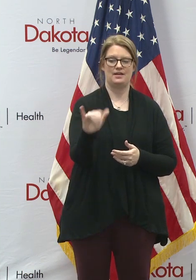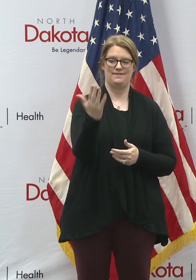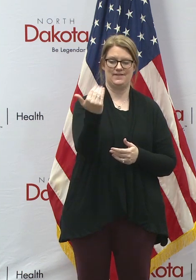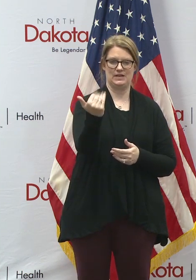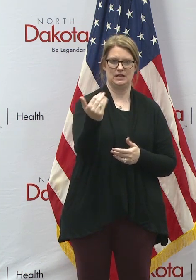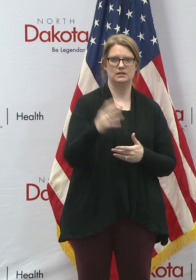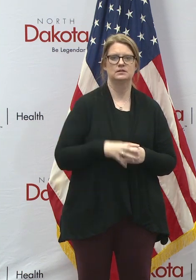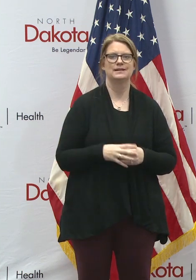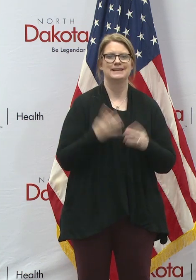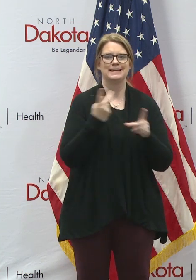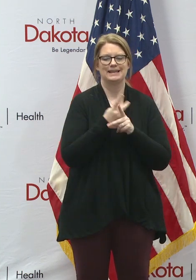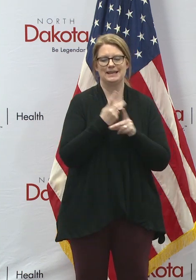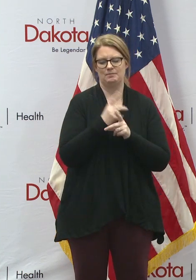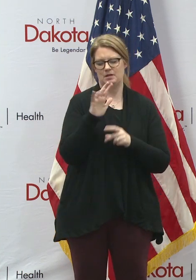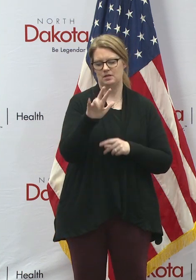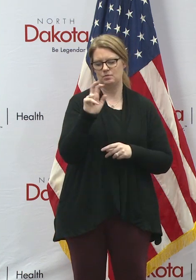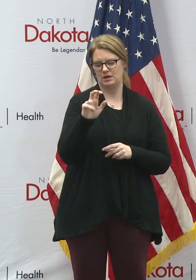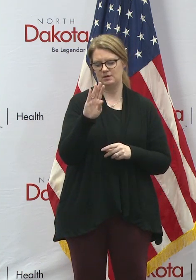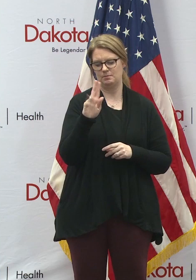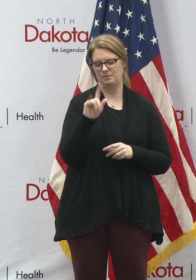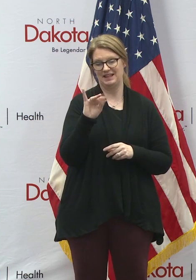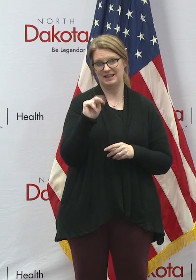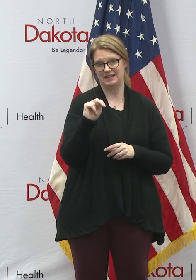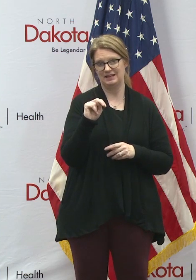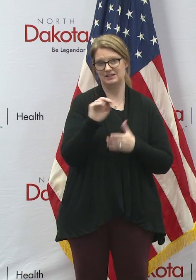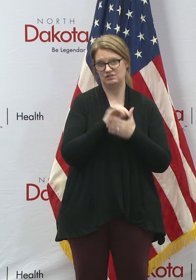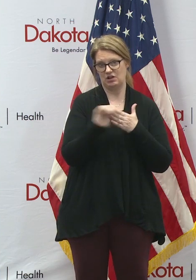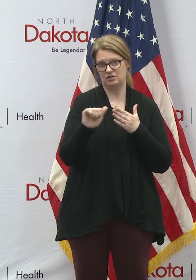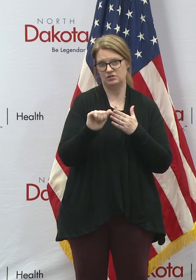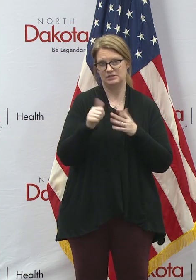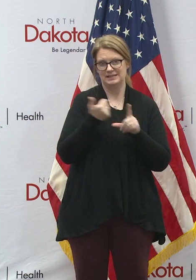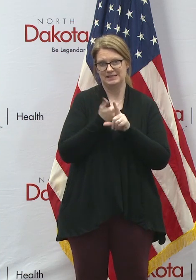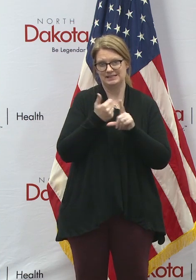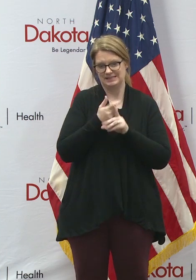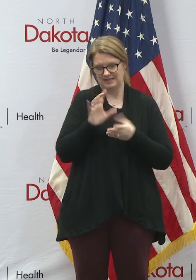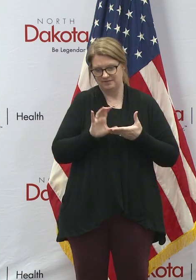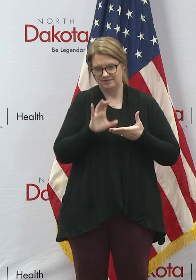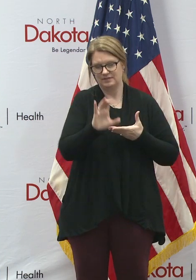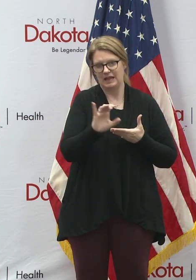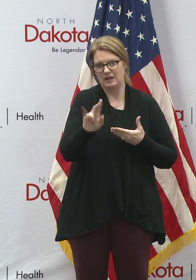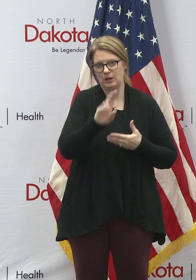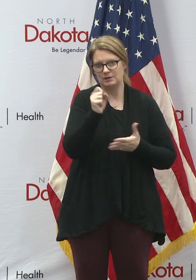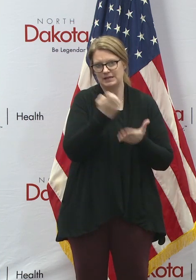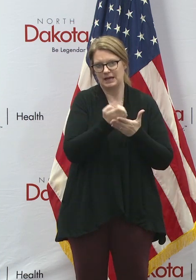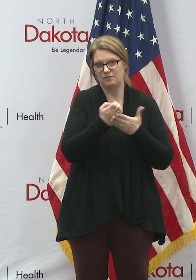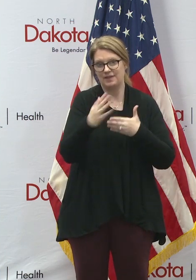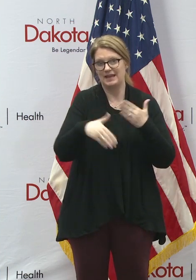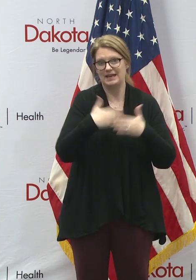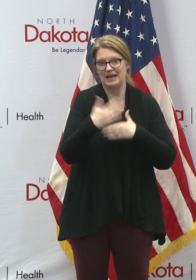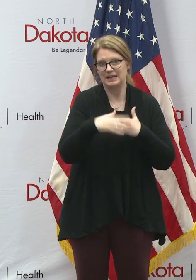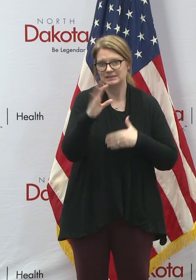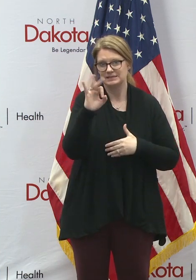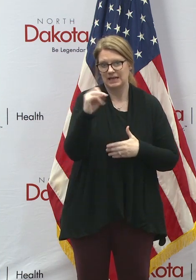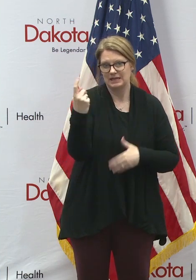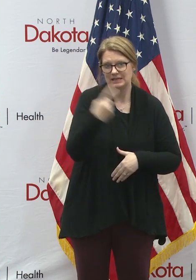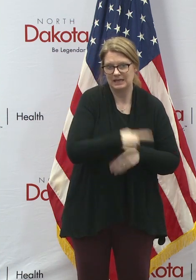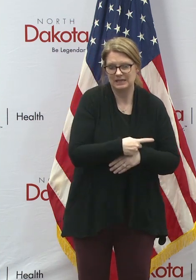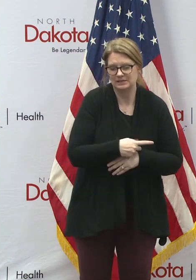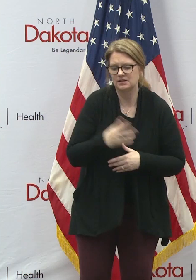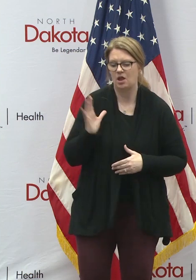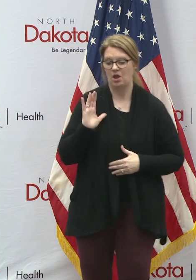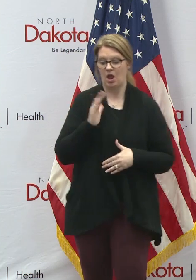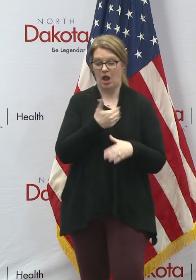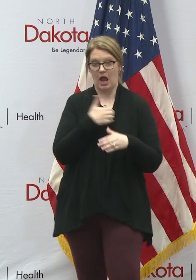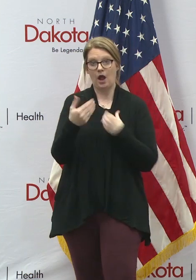to keep $300 billion of liquidity in the U.S. economy for the next 90 days. As a reminder, our office made the